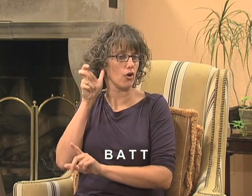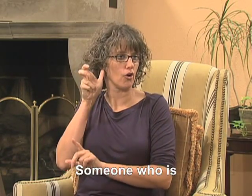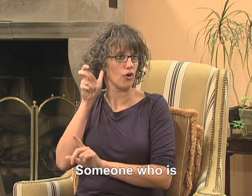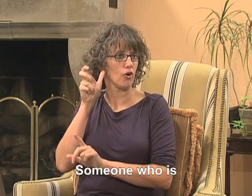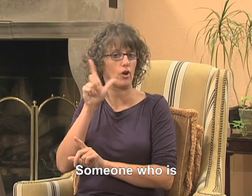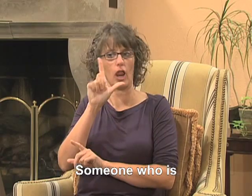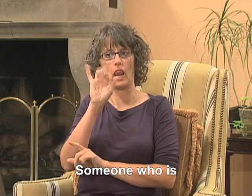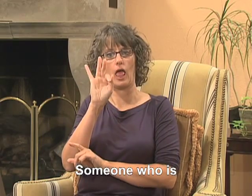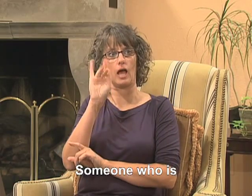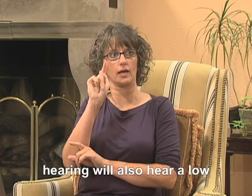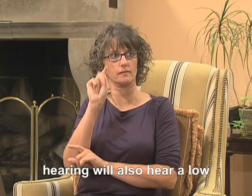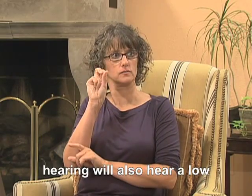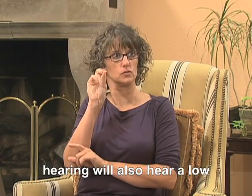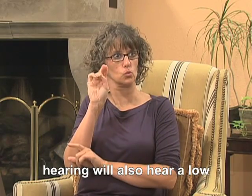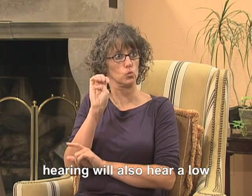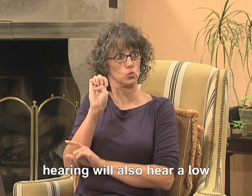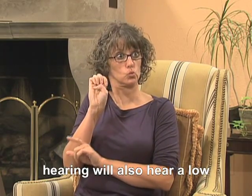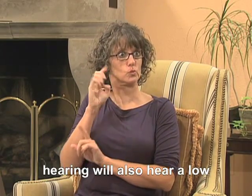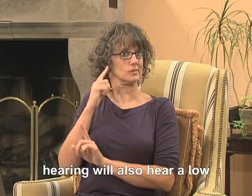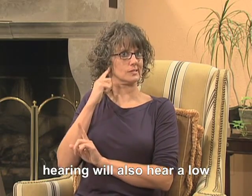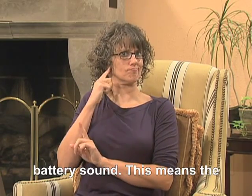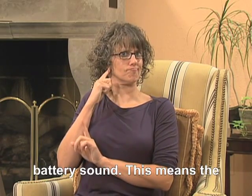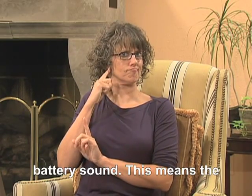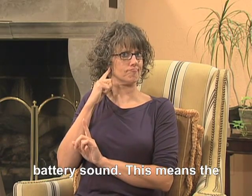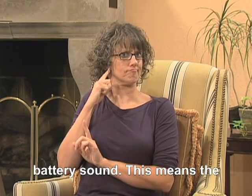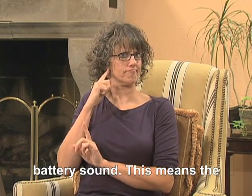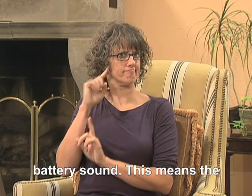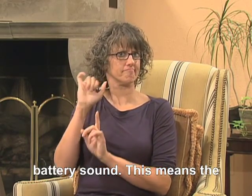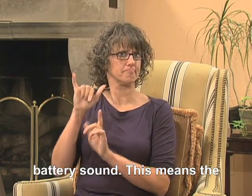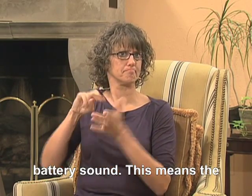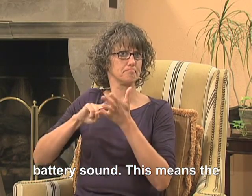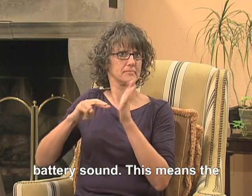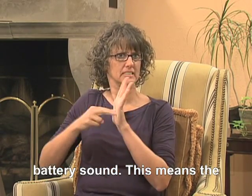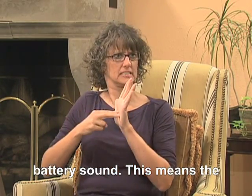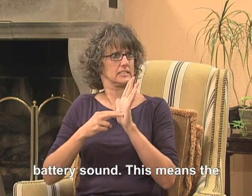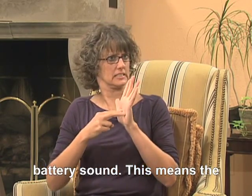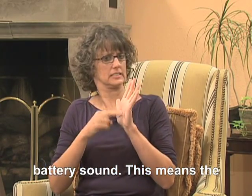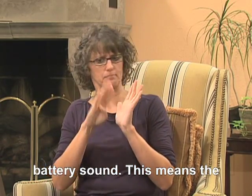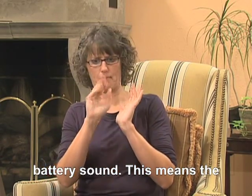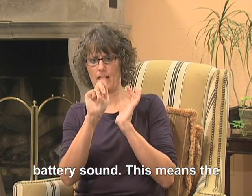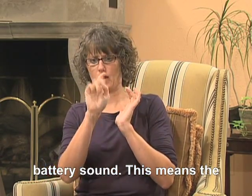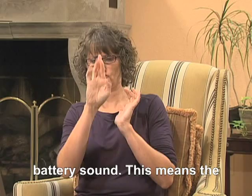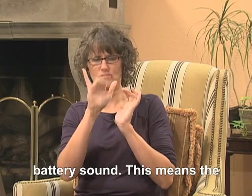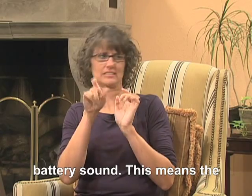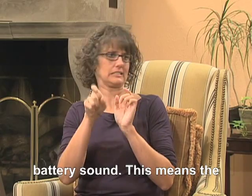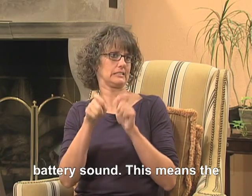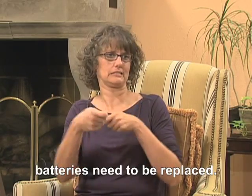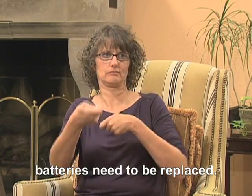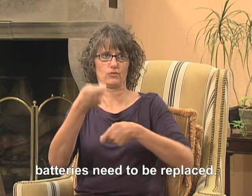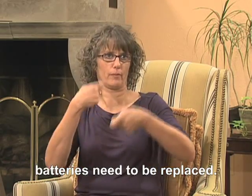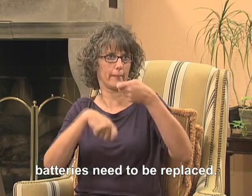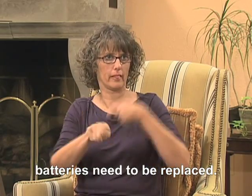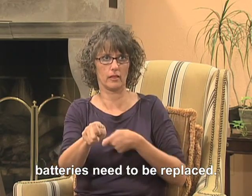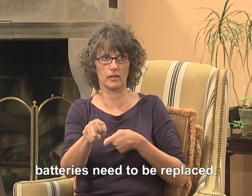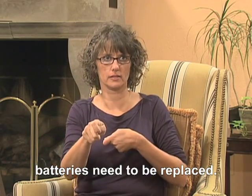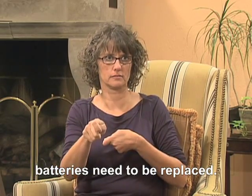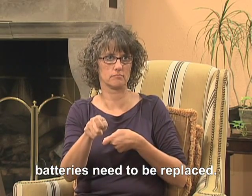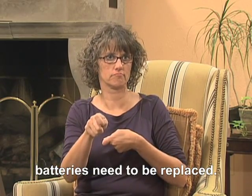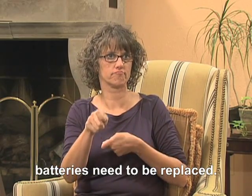hearing will also hear a low battery sound. This means the batteries need to be replaced.